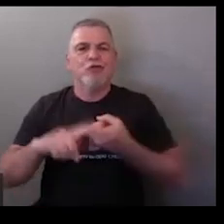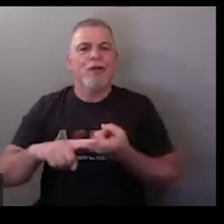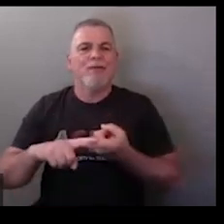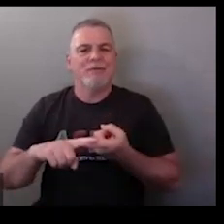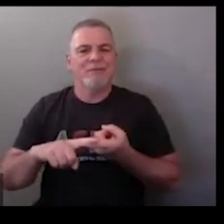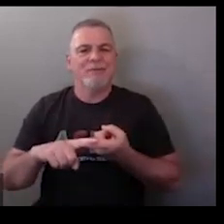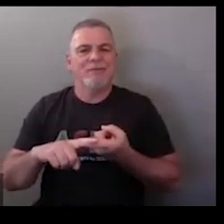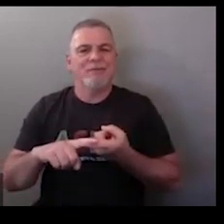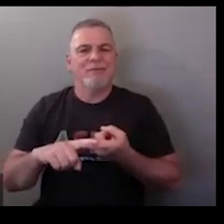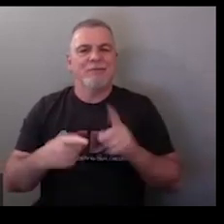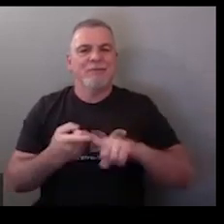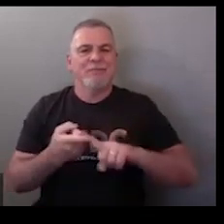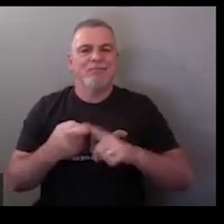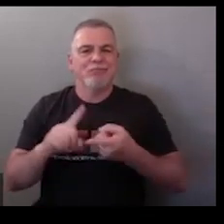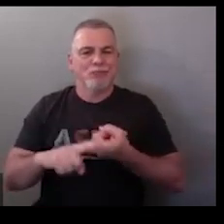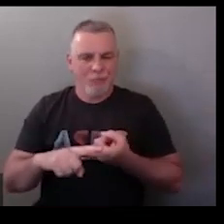friend